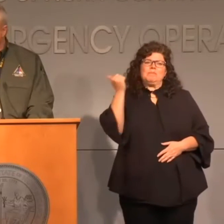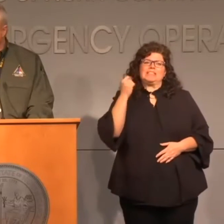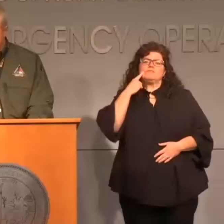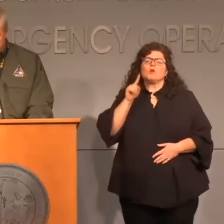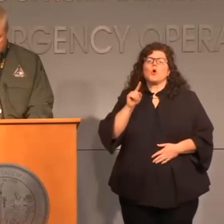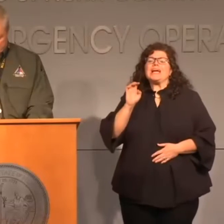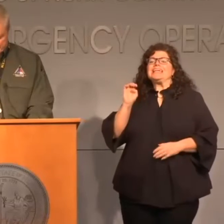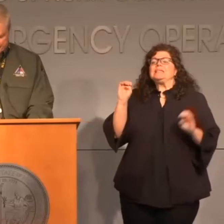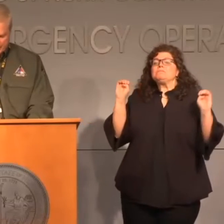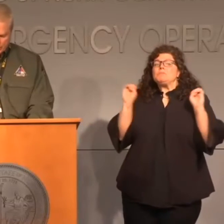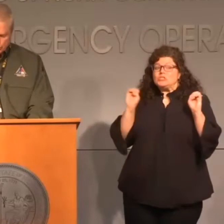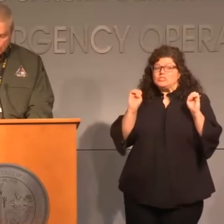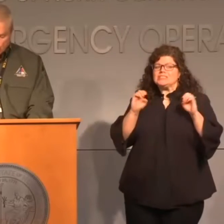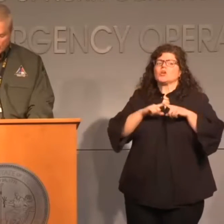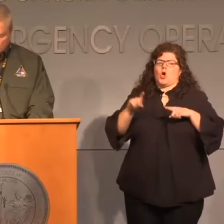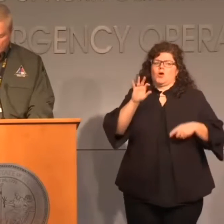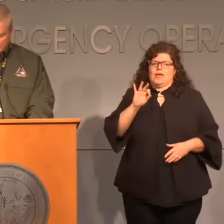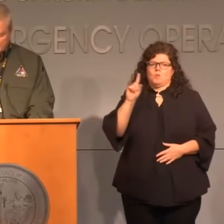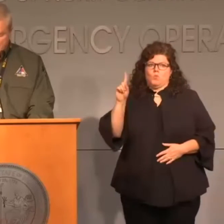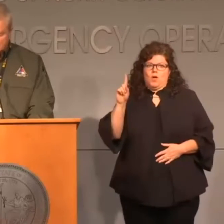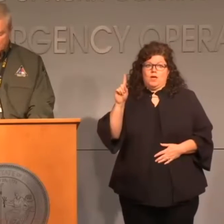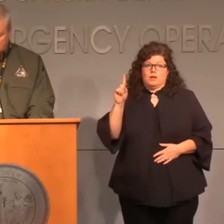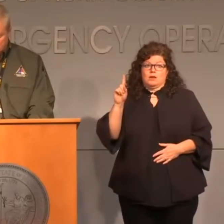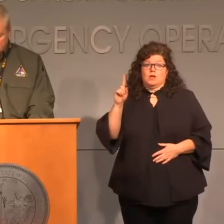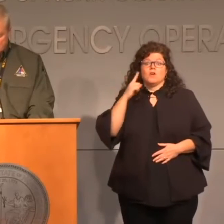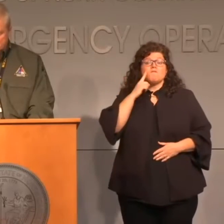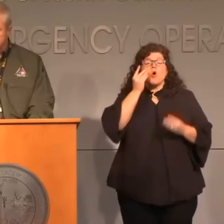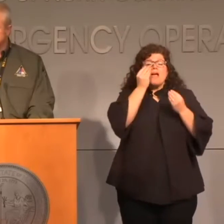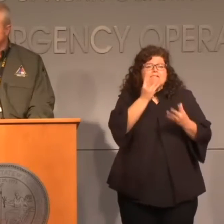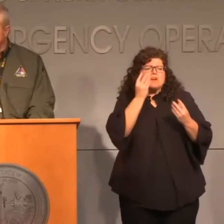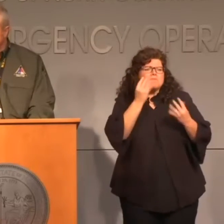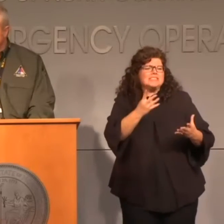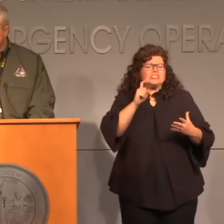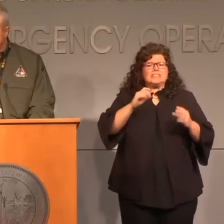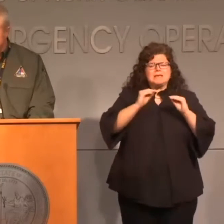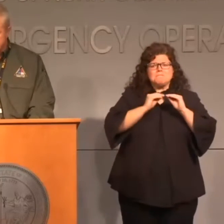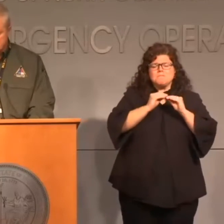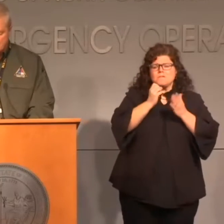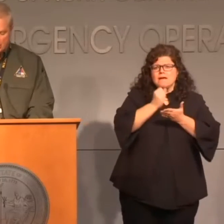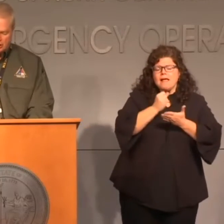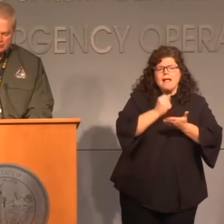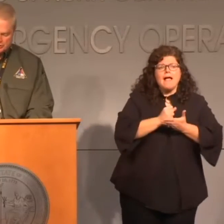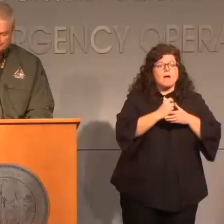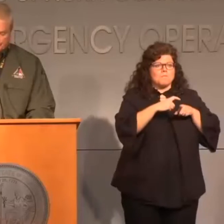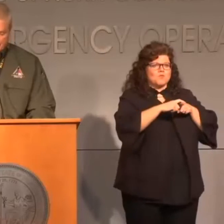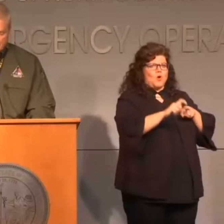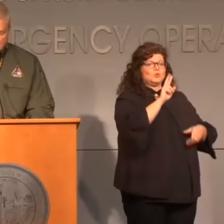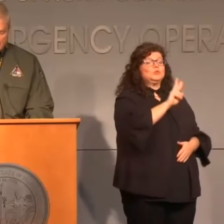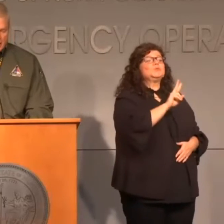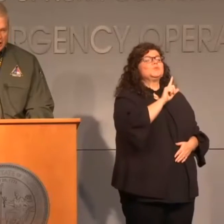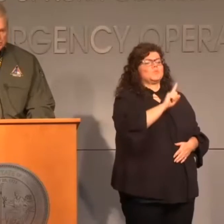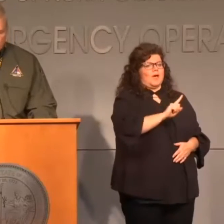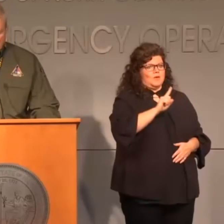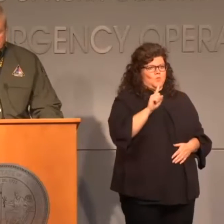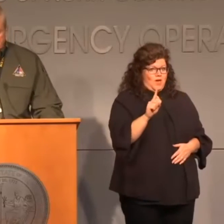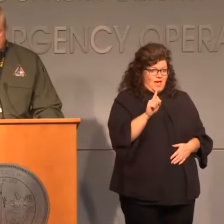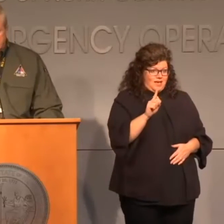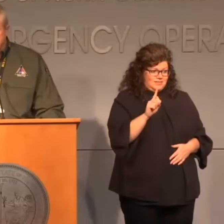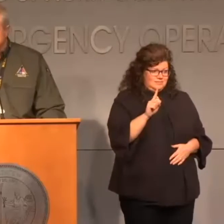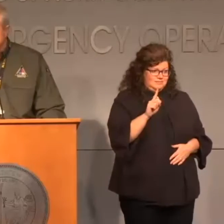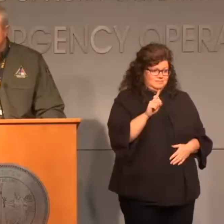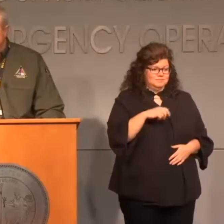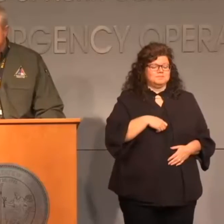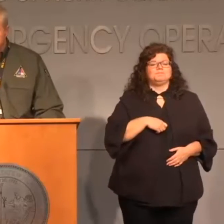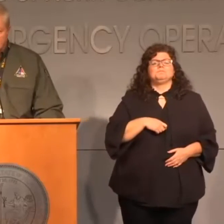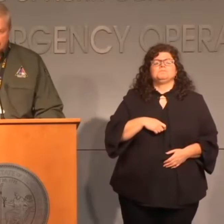emergency only. 2-1-1 is a good resource for non-emergency calls. I also want to